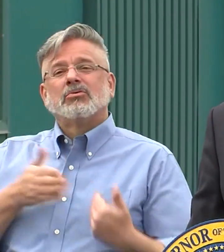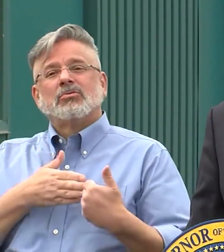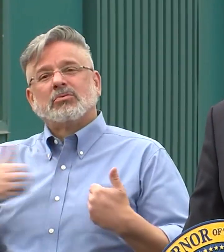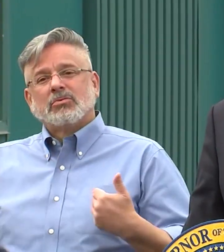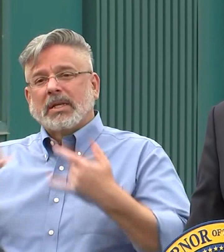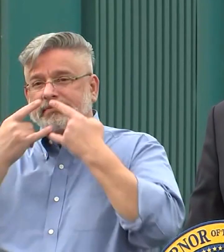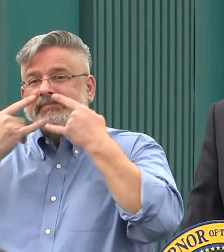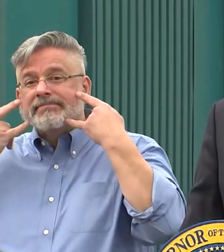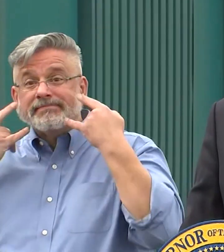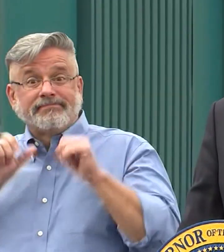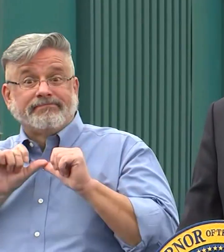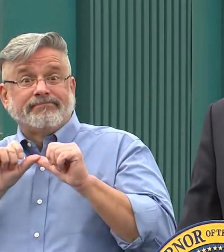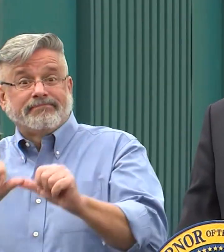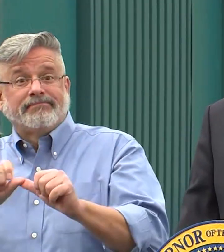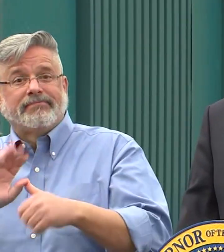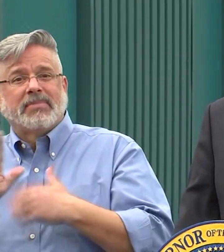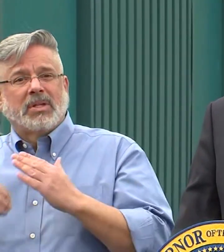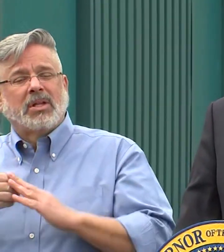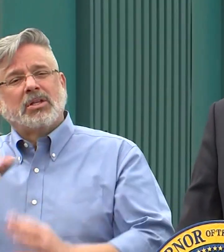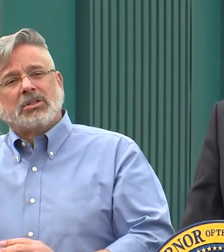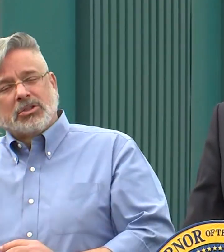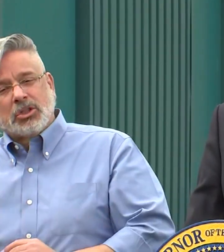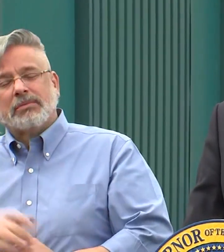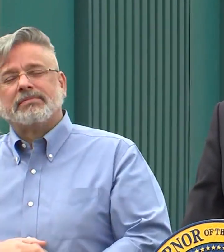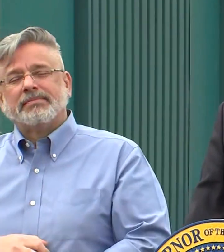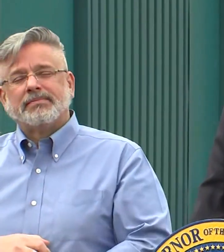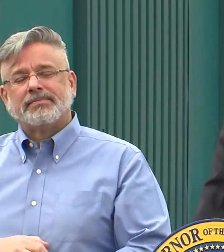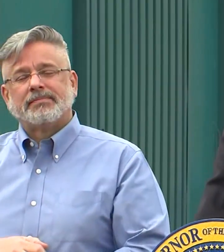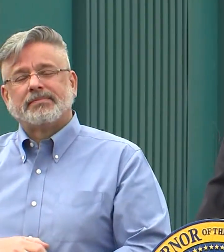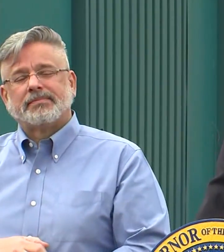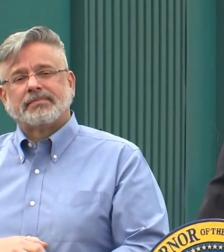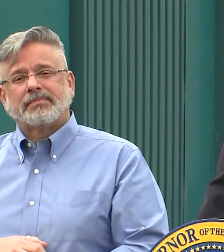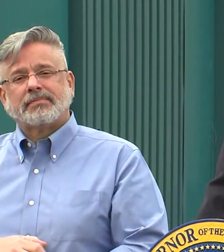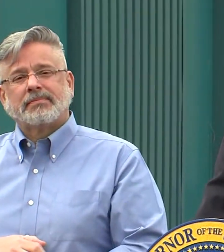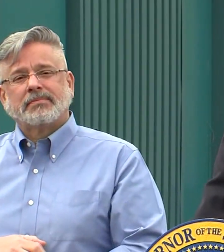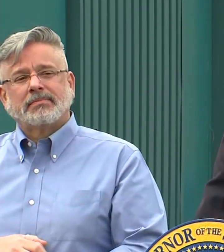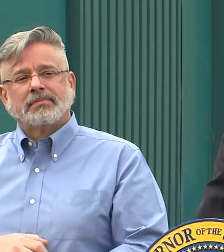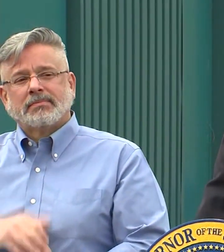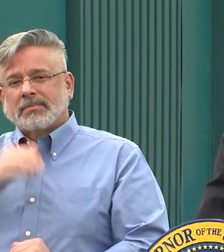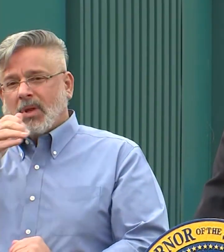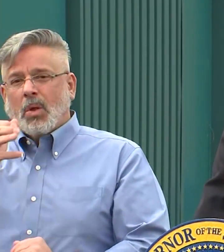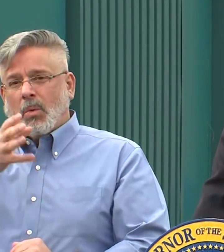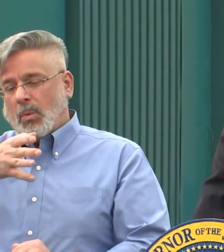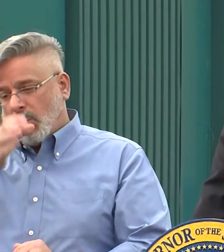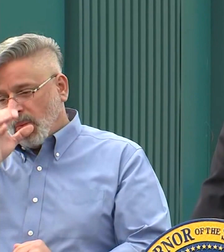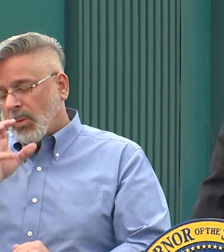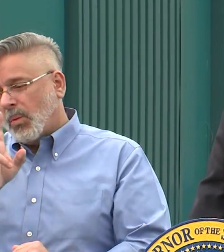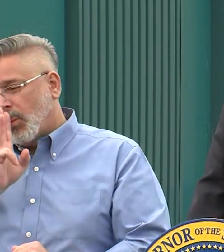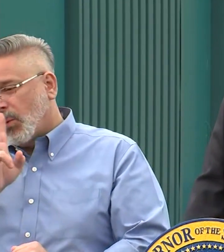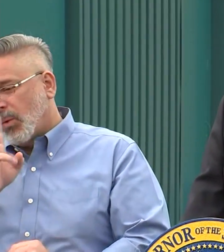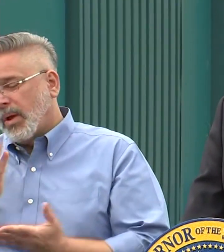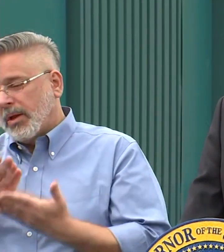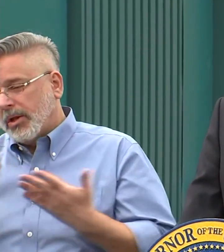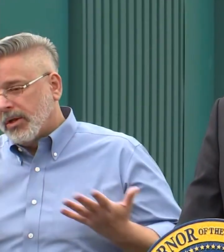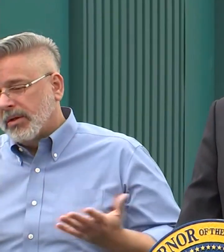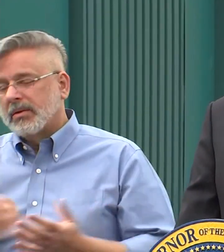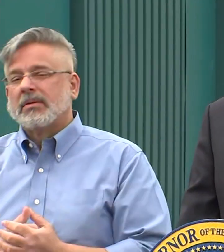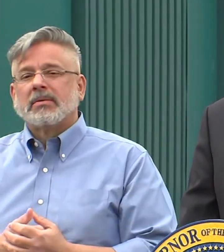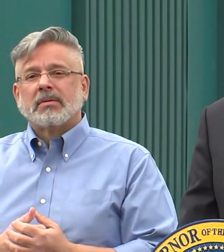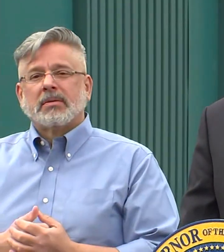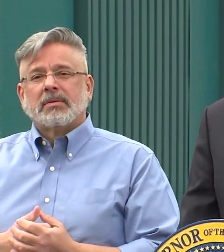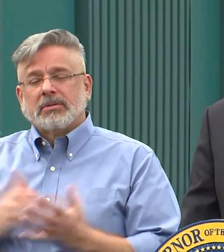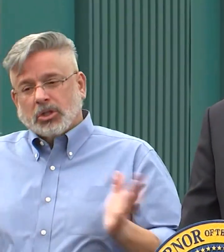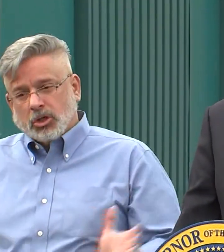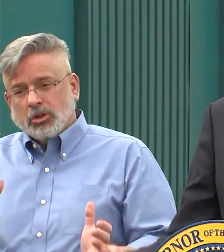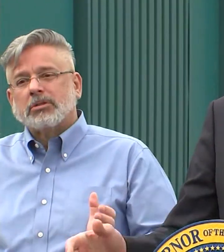time, I wore it, as we all should, not when I had a glass of water or a thing, and I encourage